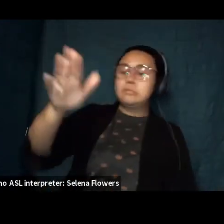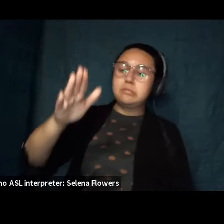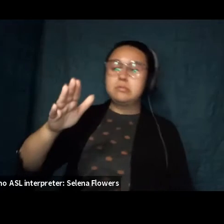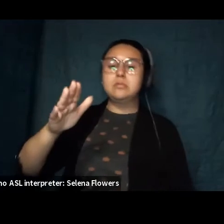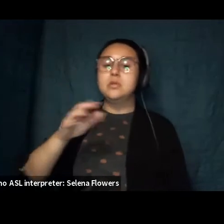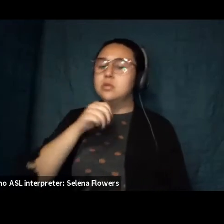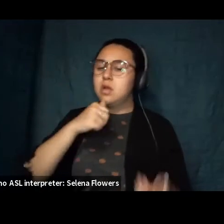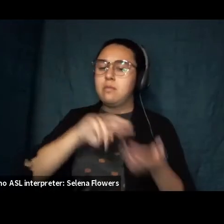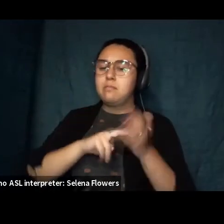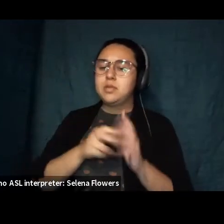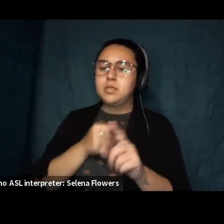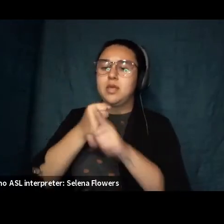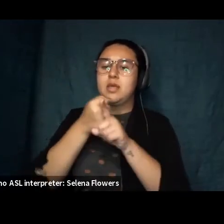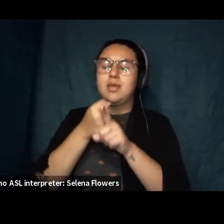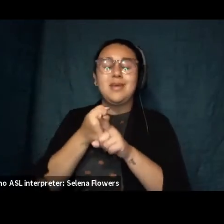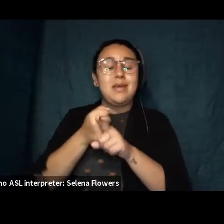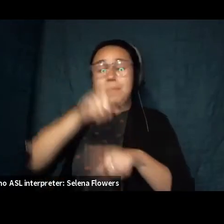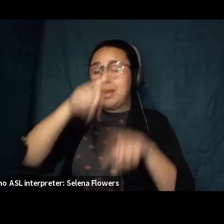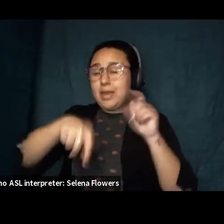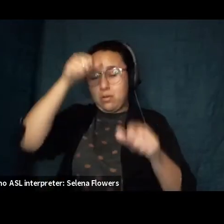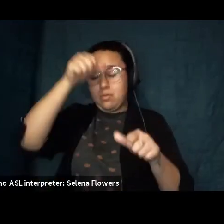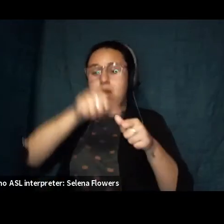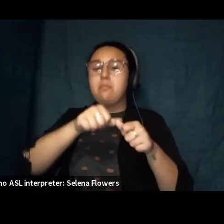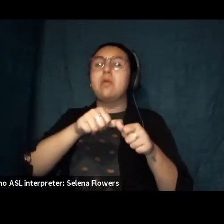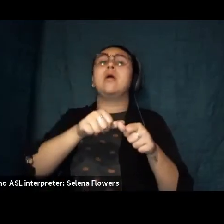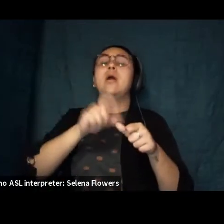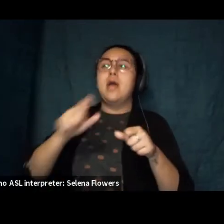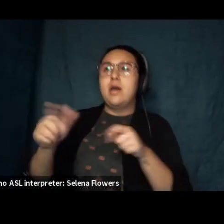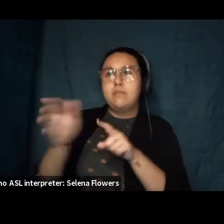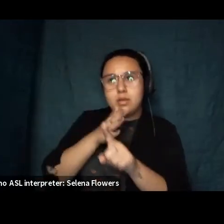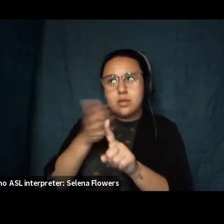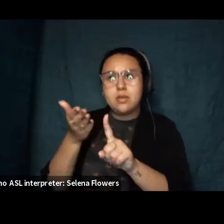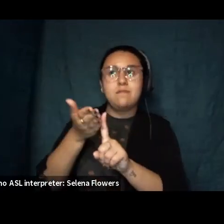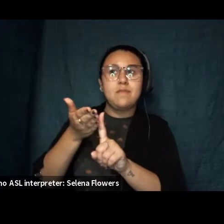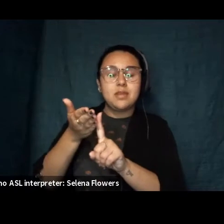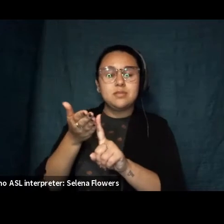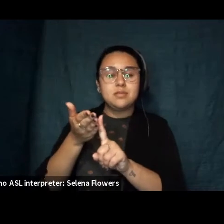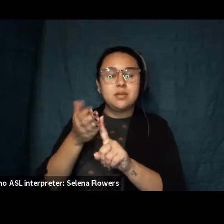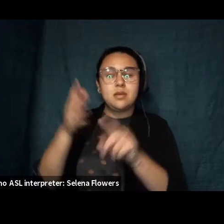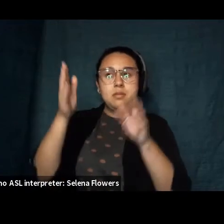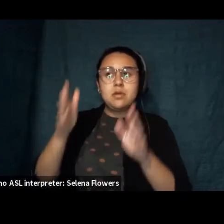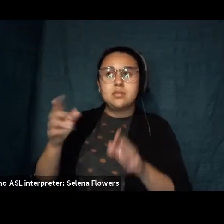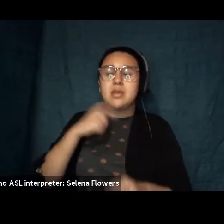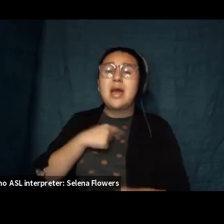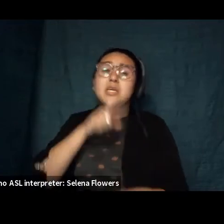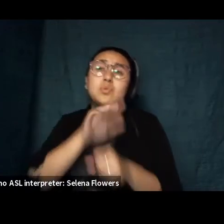failing that it requires the ability to convince the listener of pure intentions i swear or